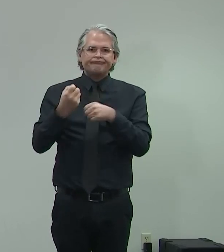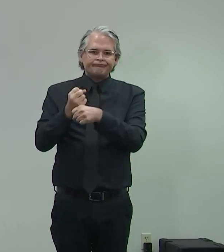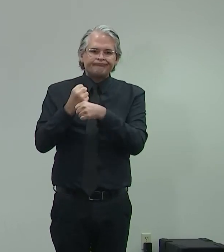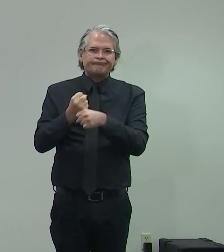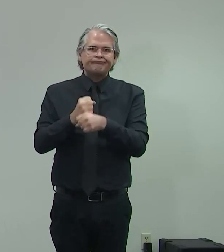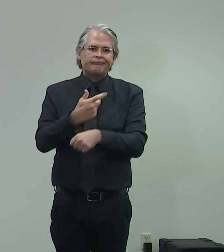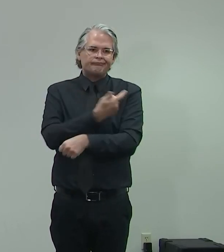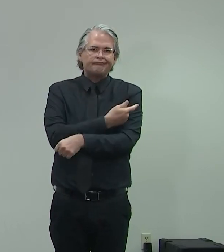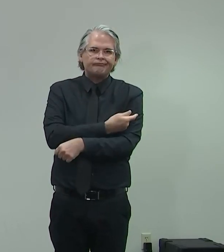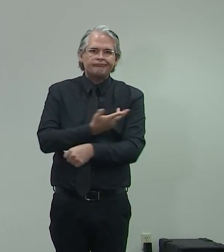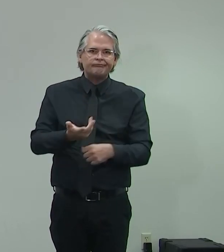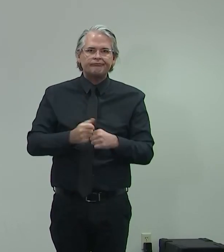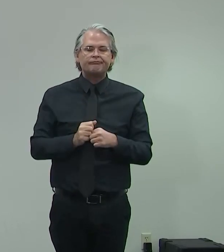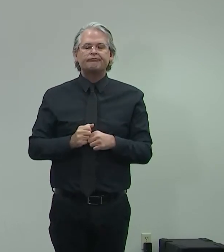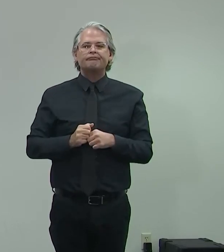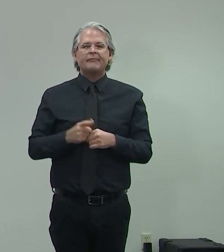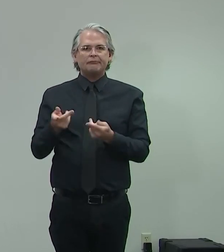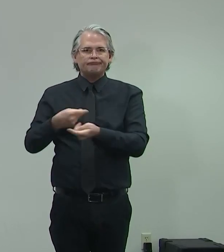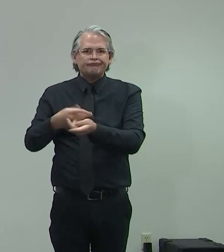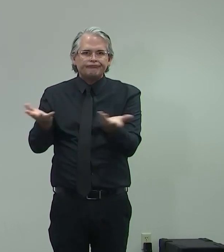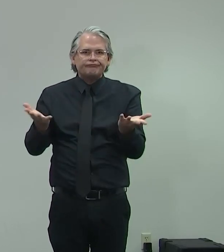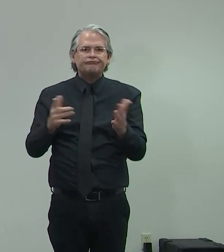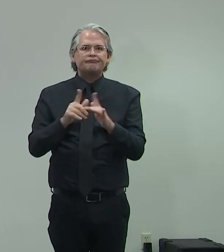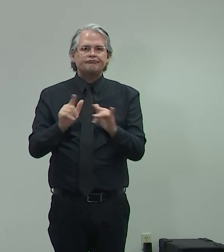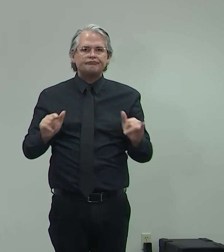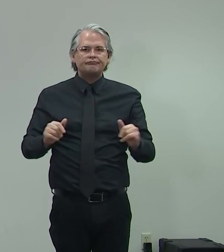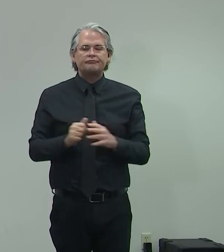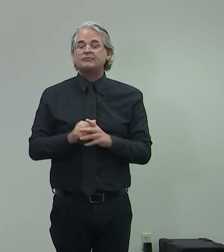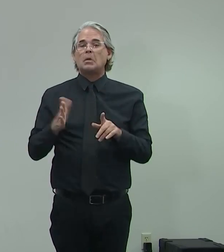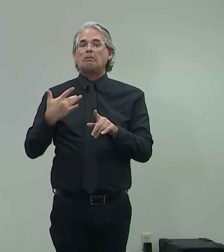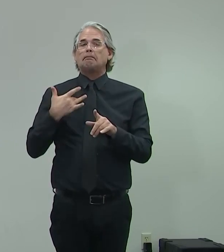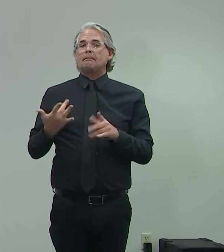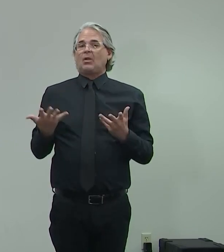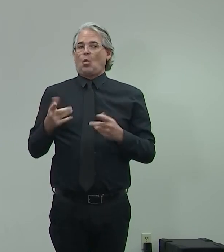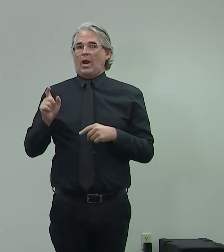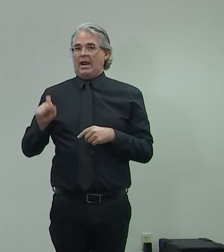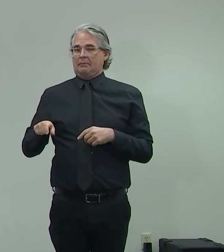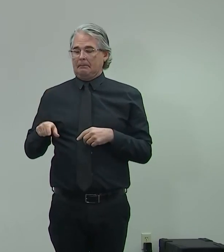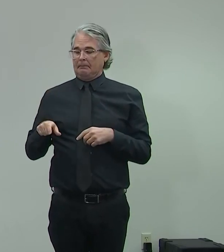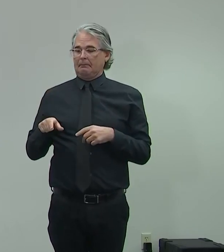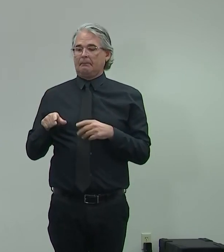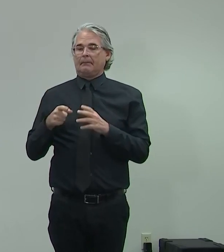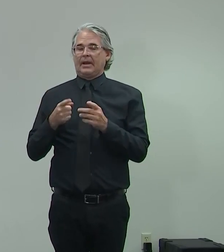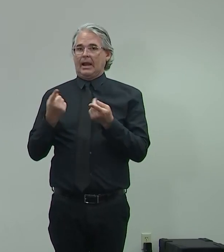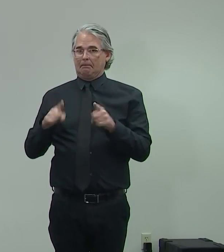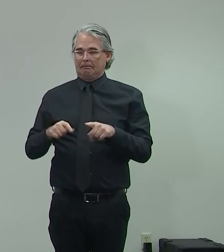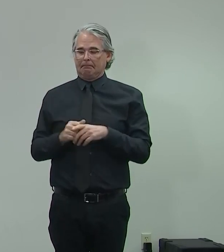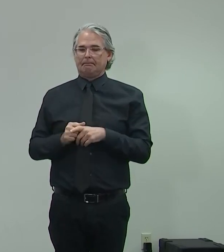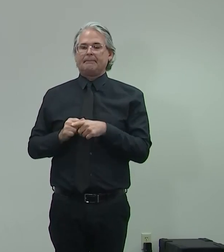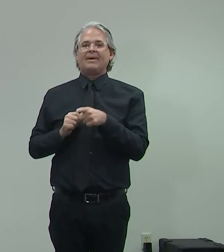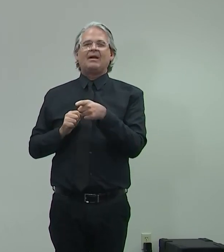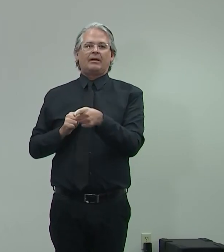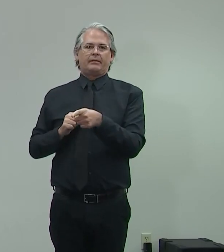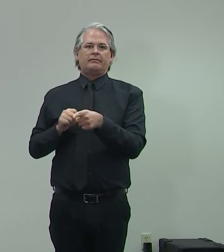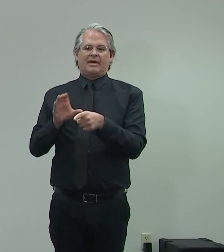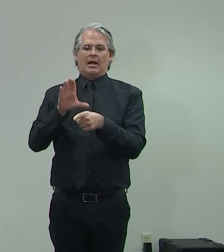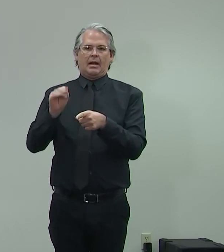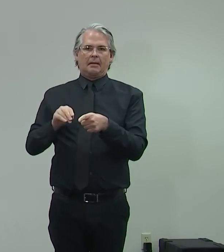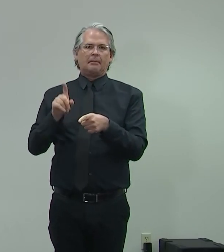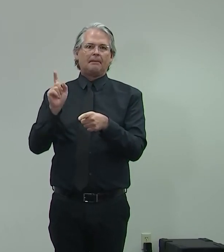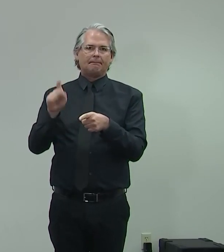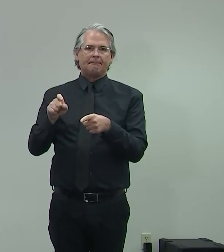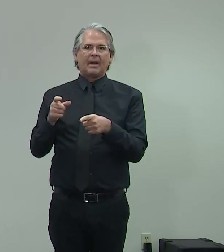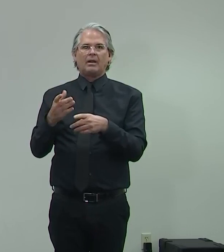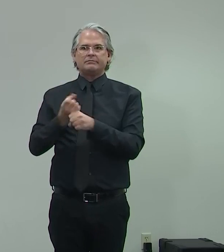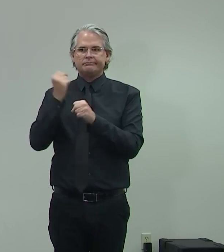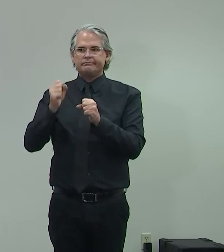What would normally have to happen is that McKesson would have to get licensure in the various jurisdictions that we're talking about, the community, county, city, the